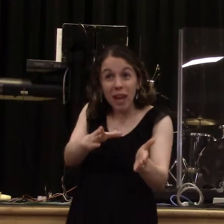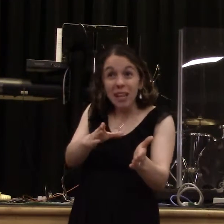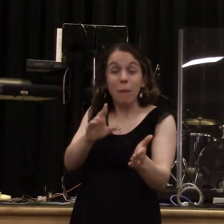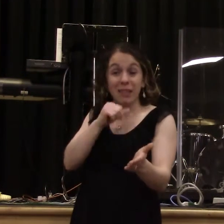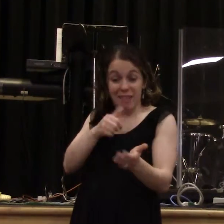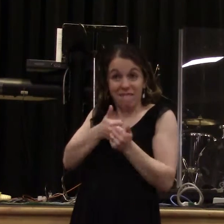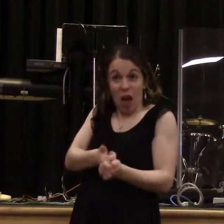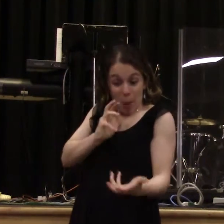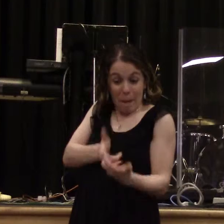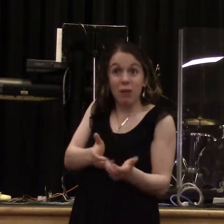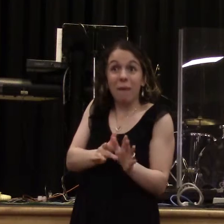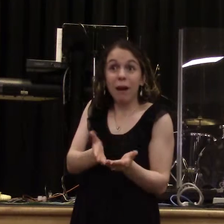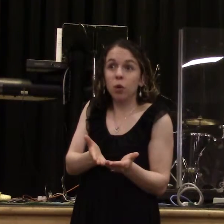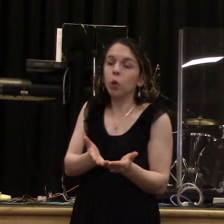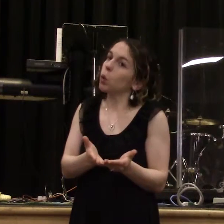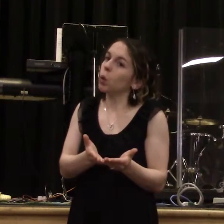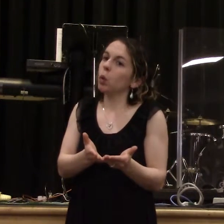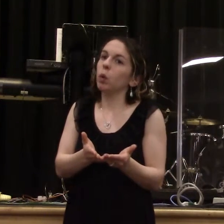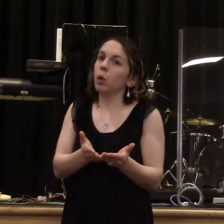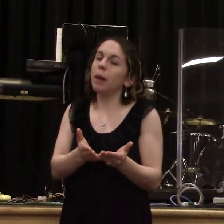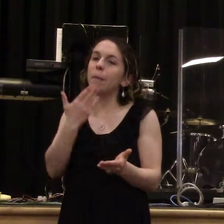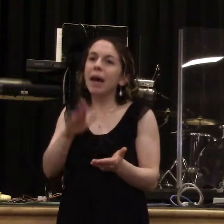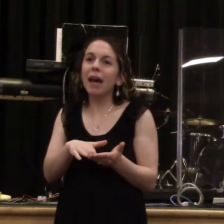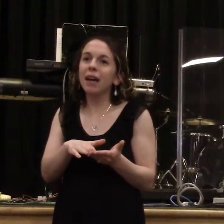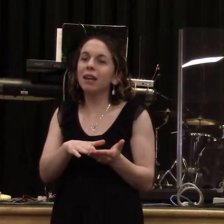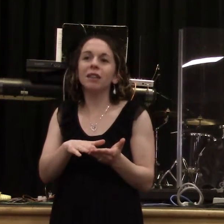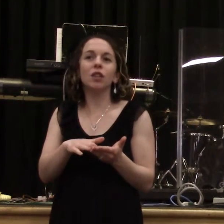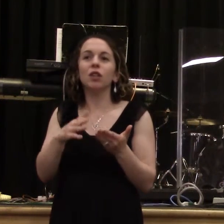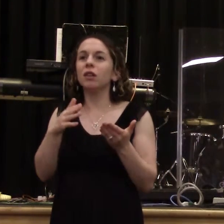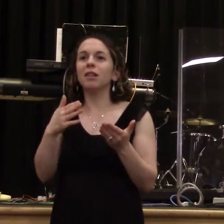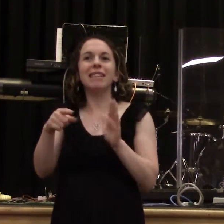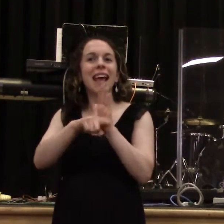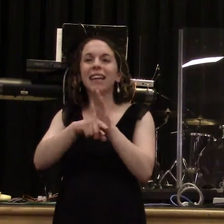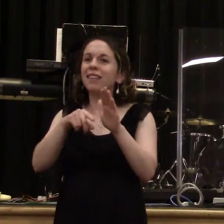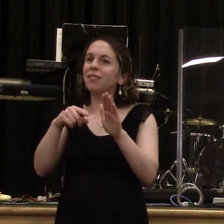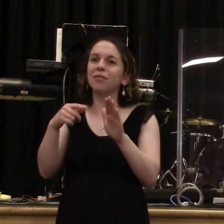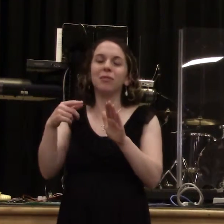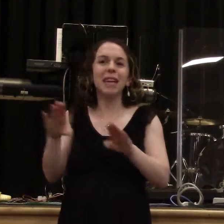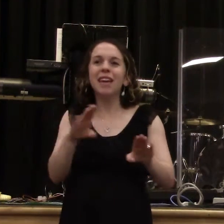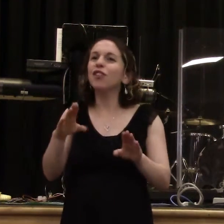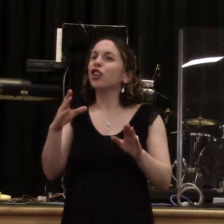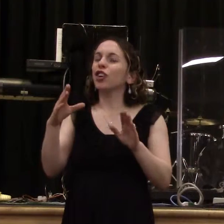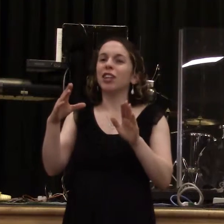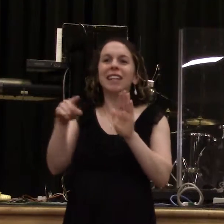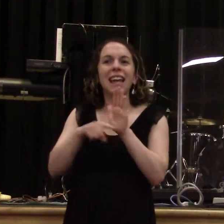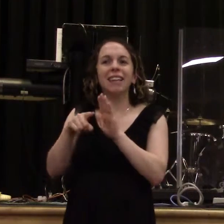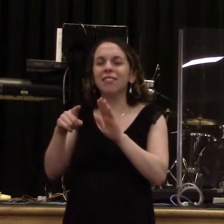Hallelujah. And it goes on in verse 24. Now that he just rebuked those who were involved in their sins and he called them to repentance. He called the